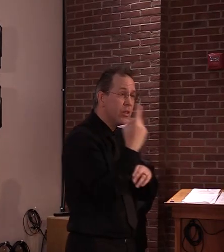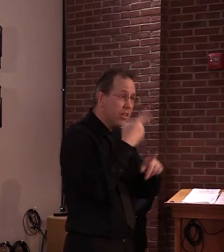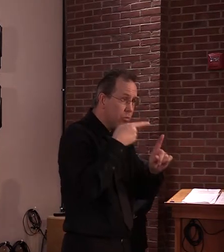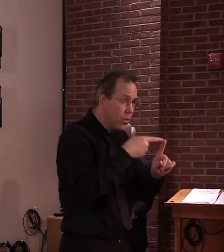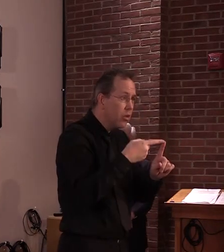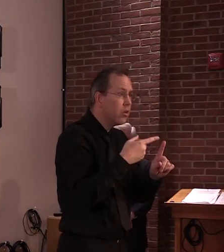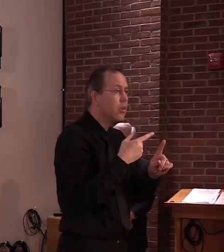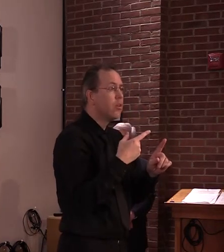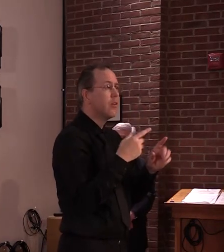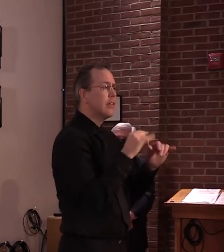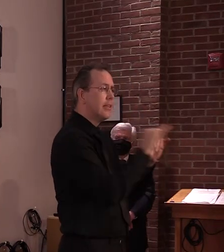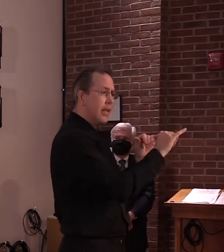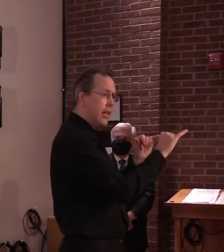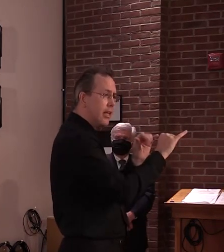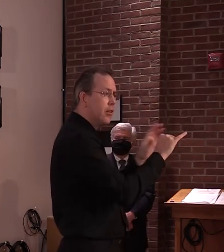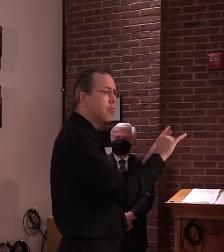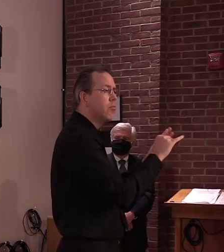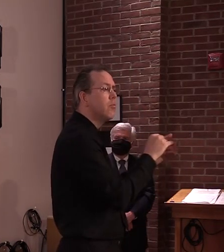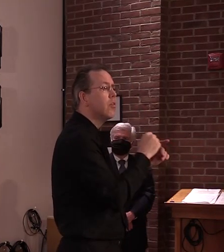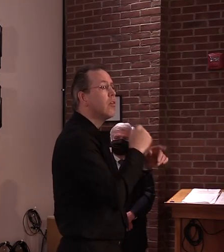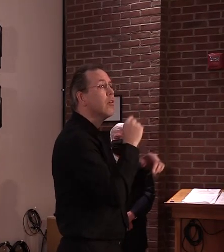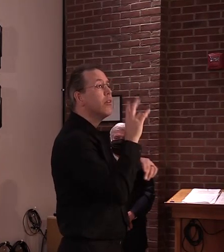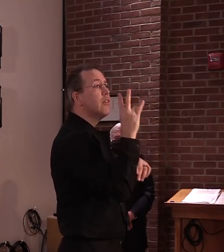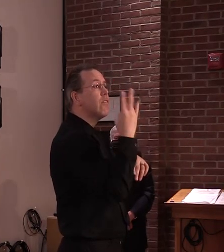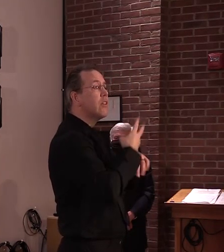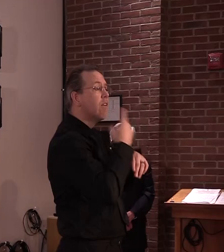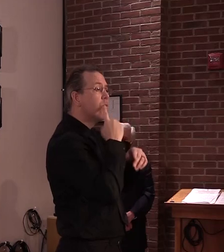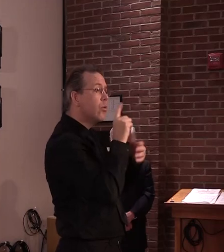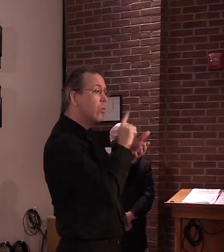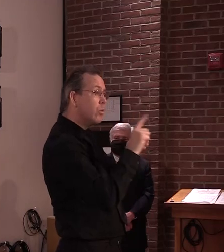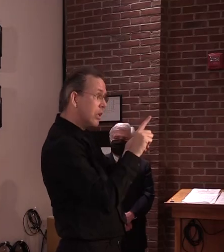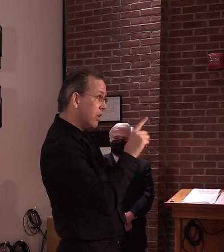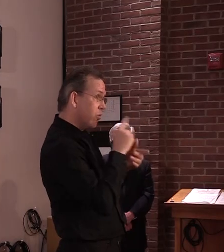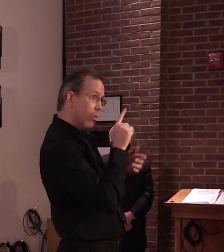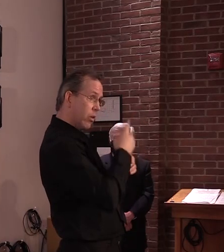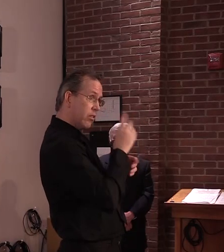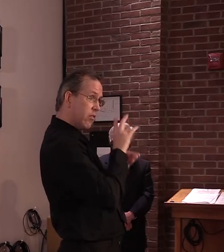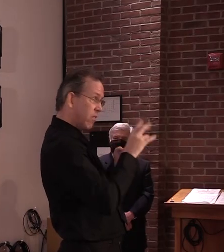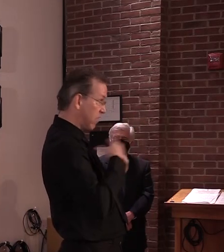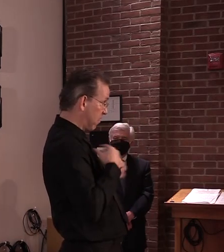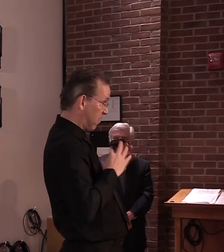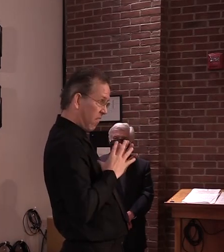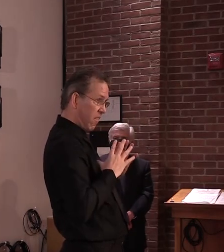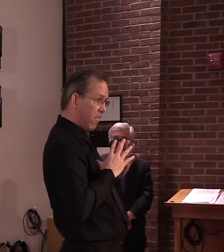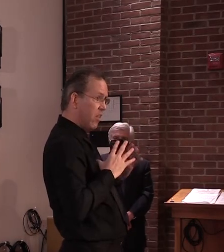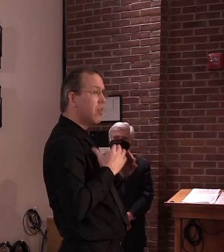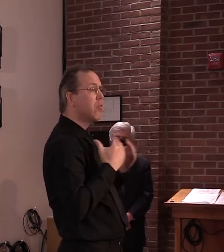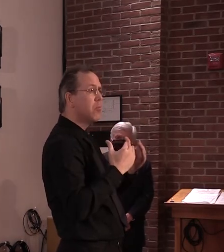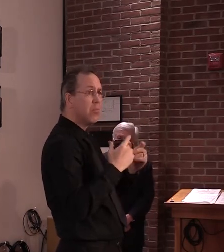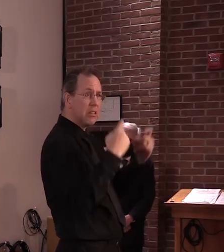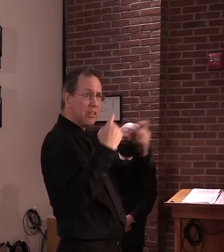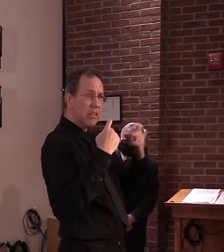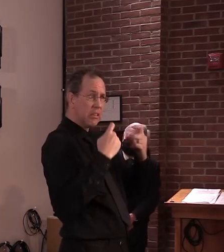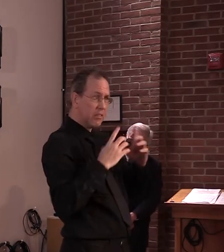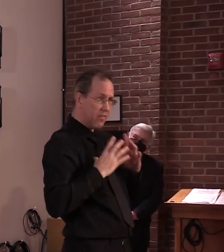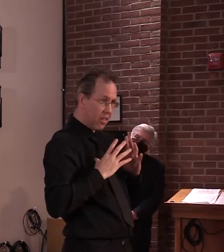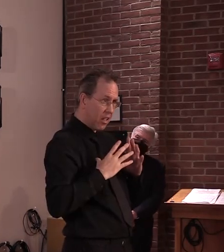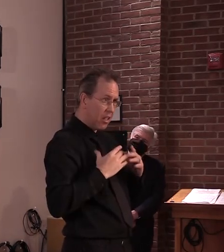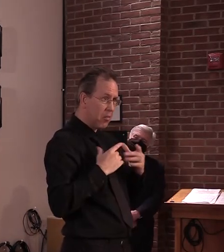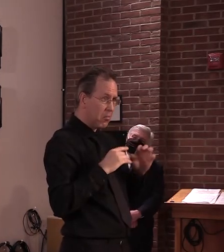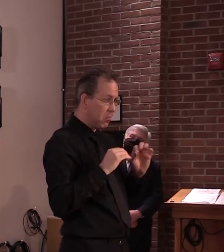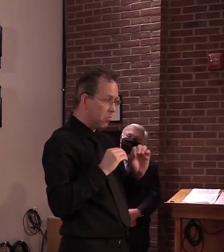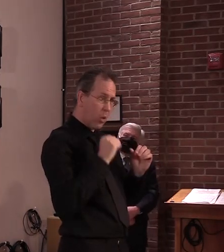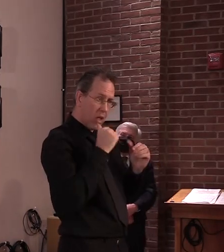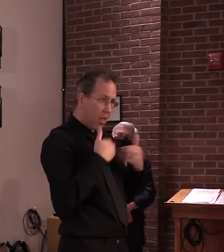remain off of quarantine. Keep in mind that if you are on a quarantine, you are going to